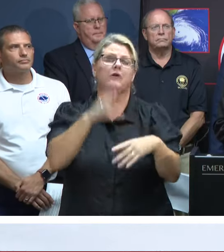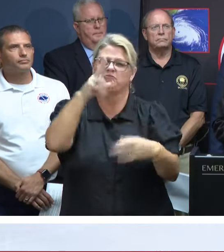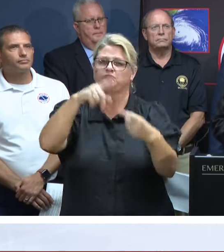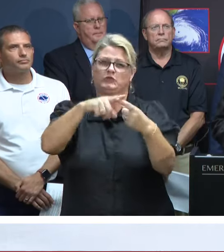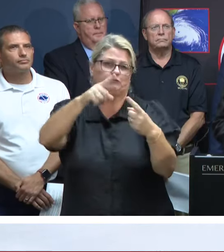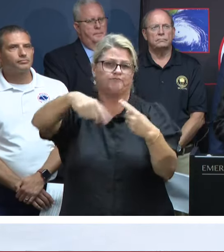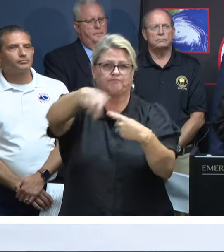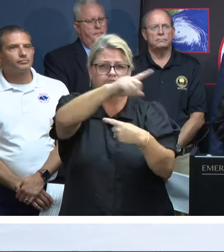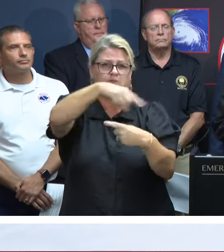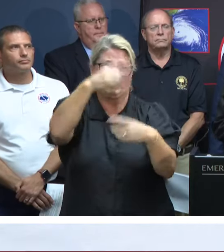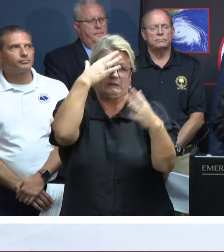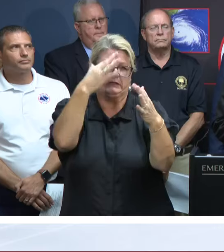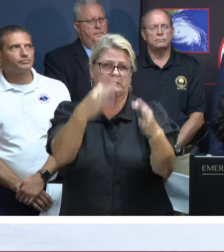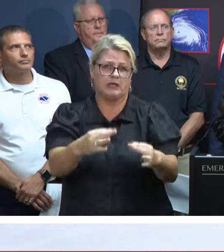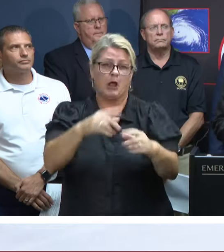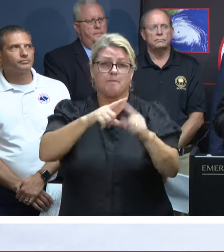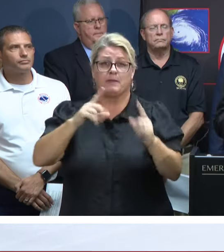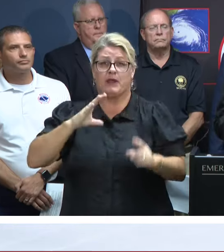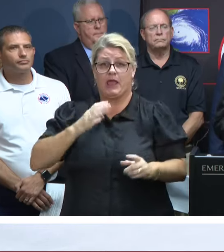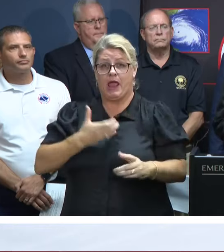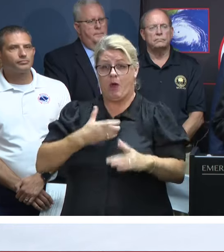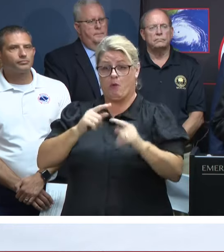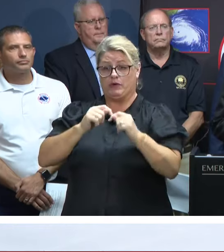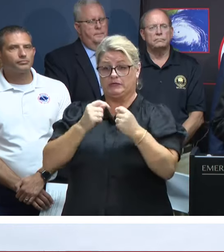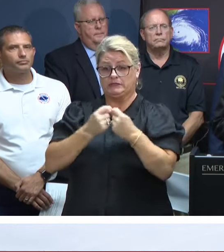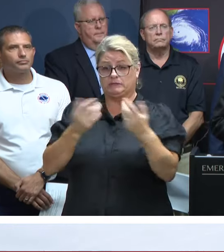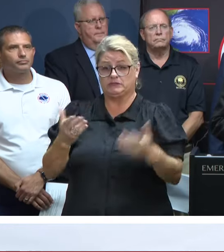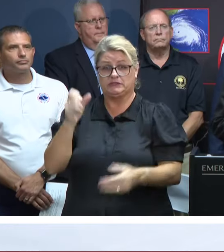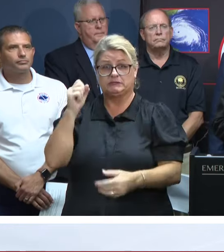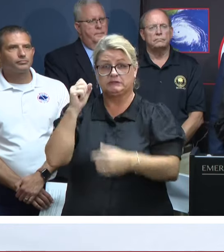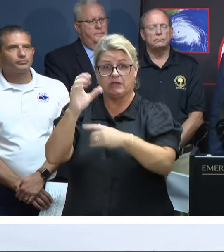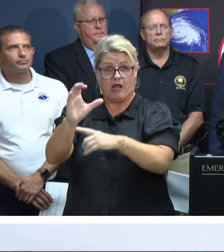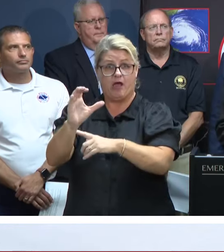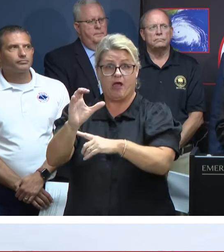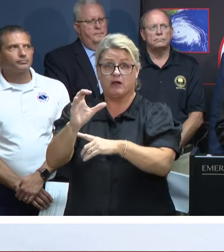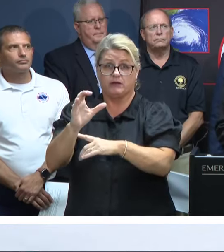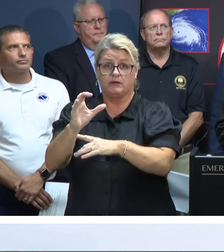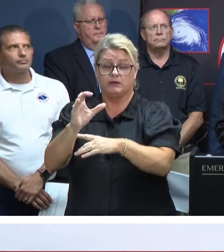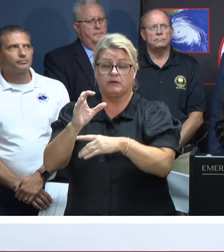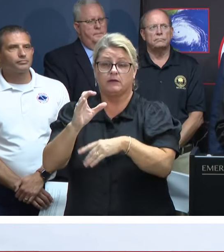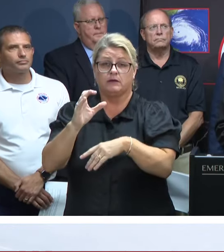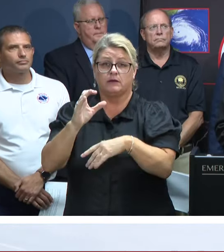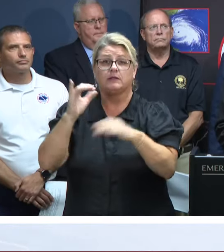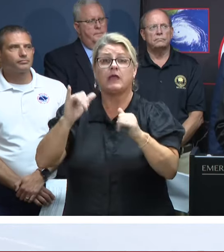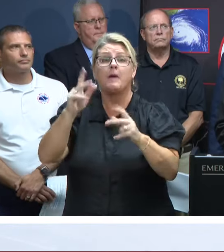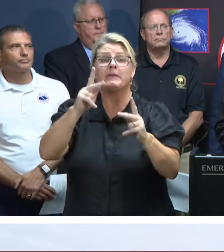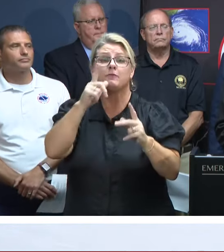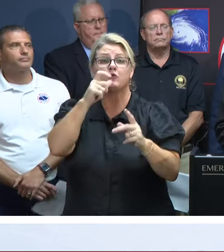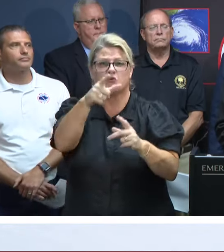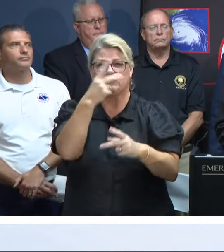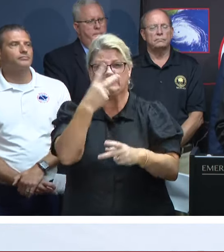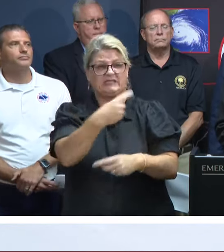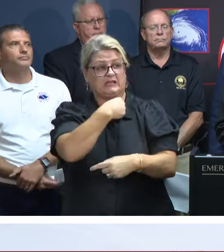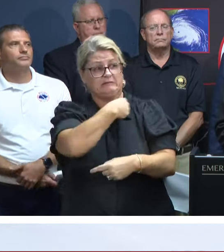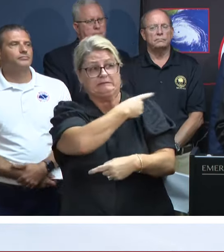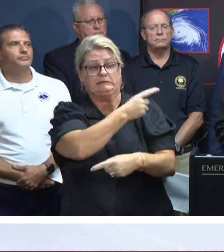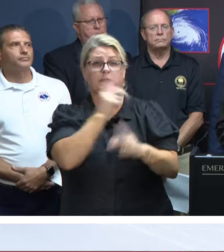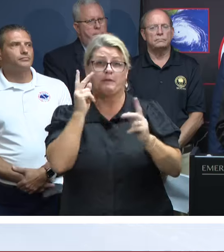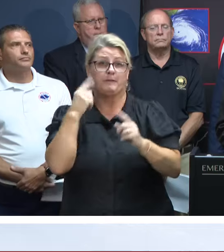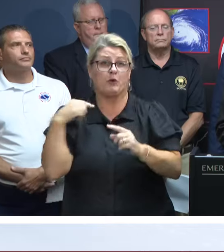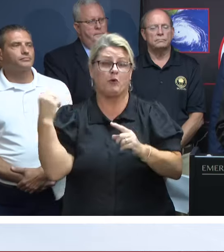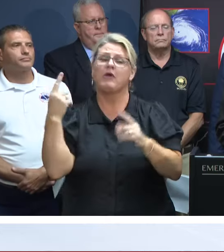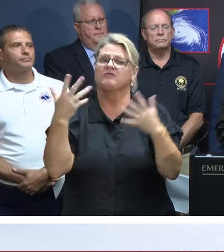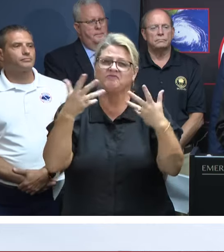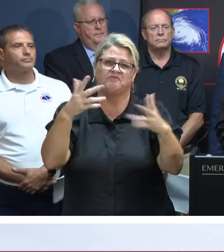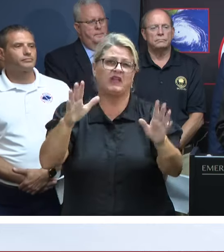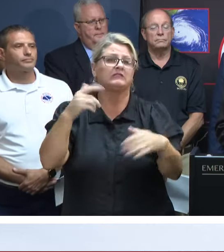that the team that we have in South Carolina, much of which is reflected by the people that you see here, is experienced,